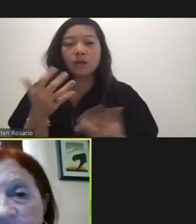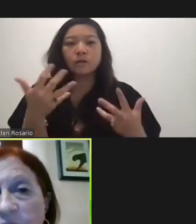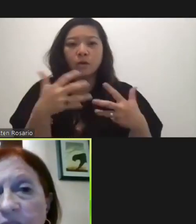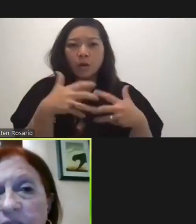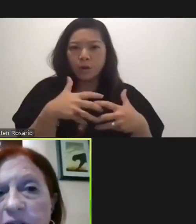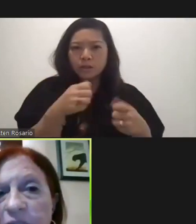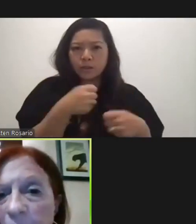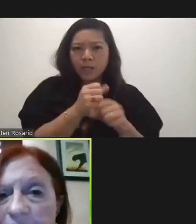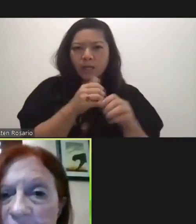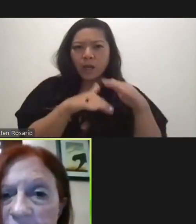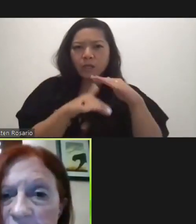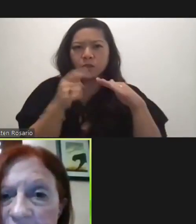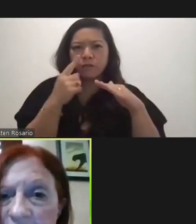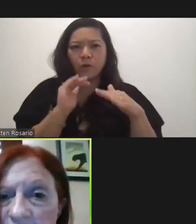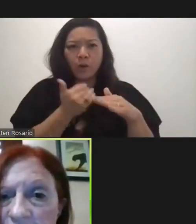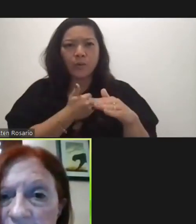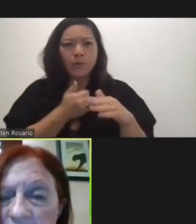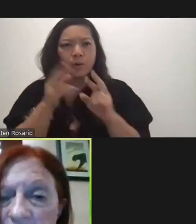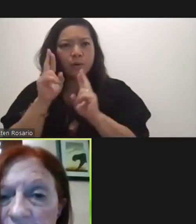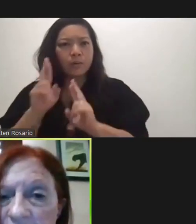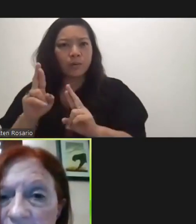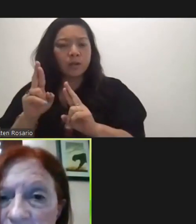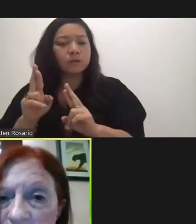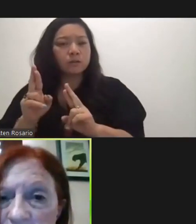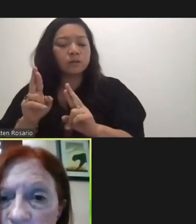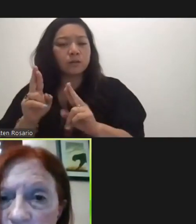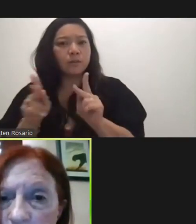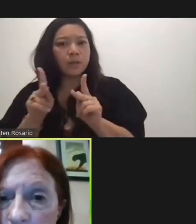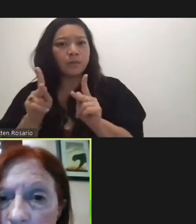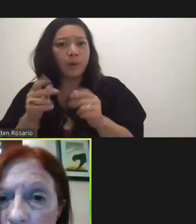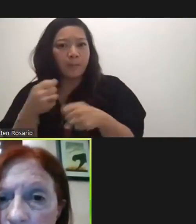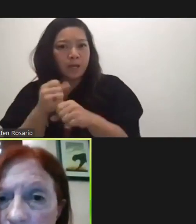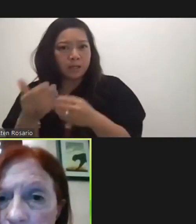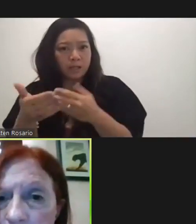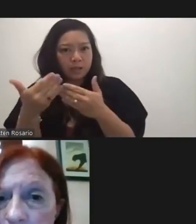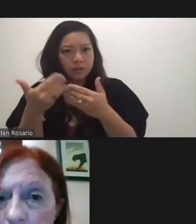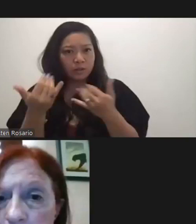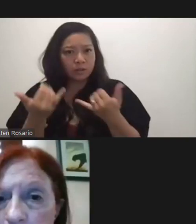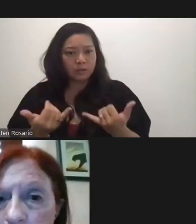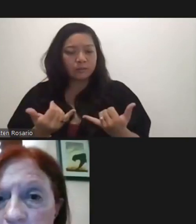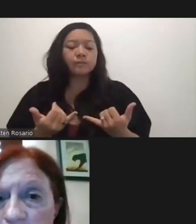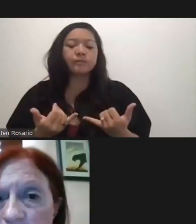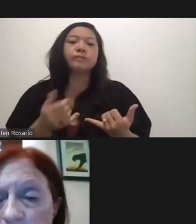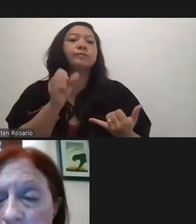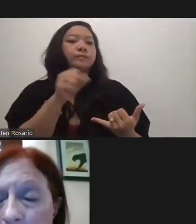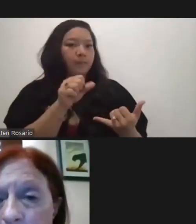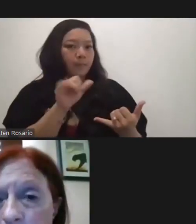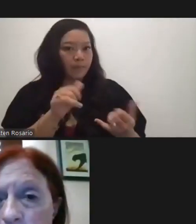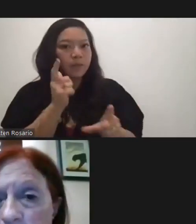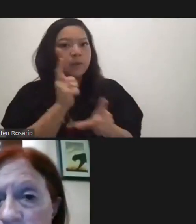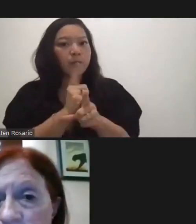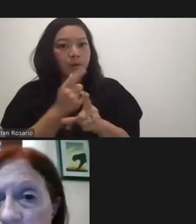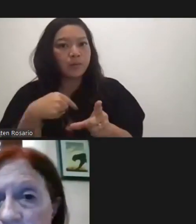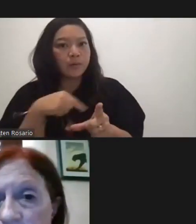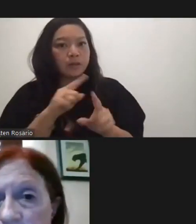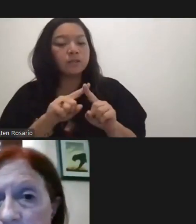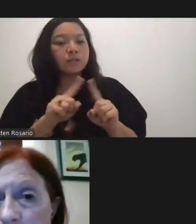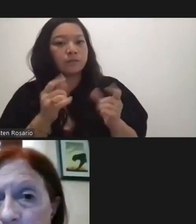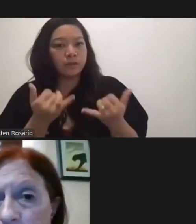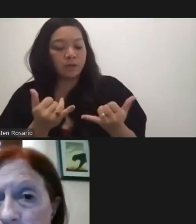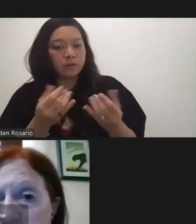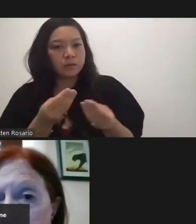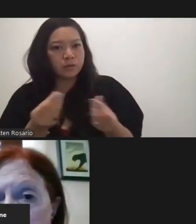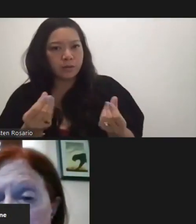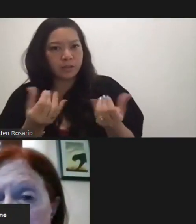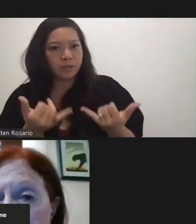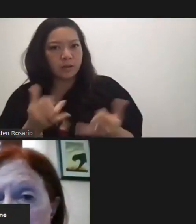for our respective residents easier. That is correct. And so, we're also at a different situation than